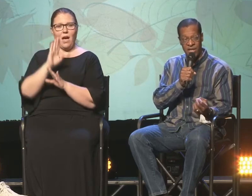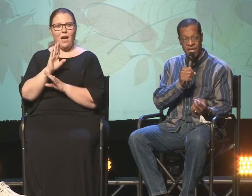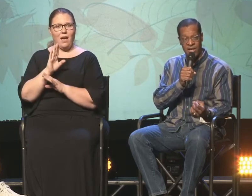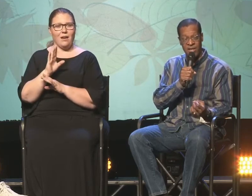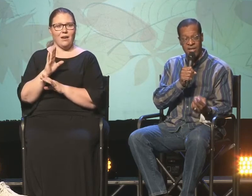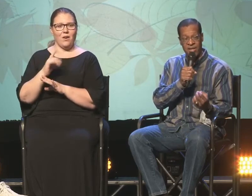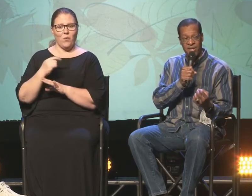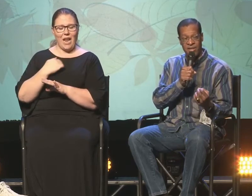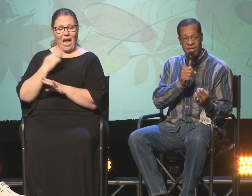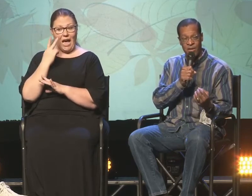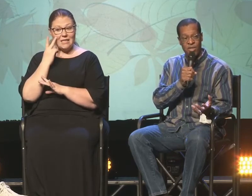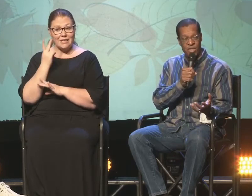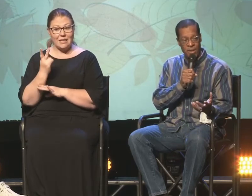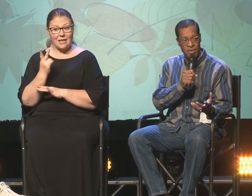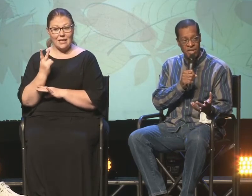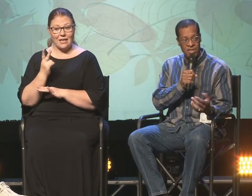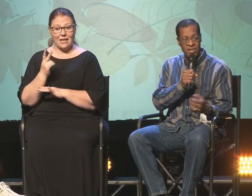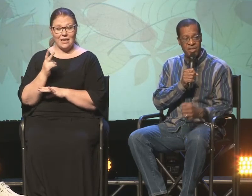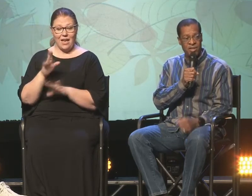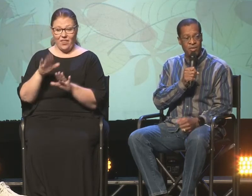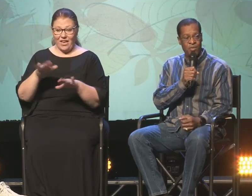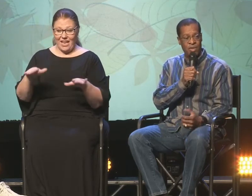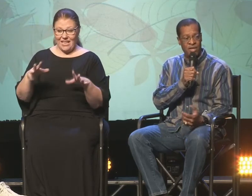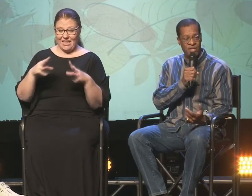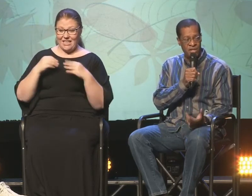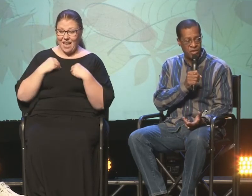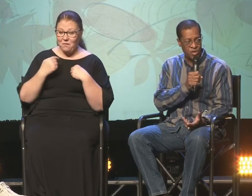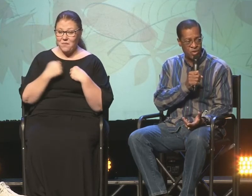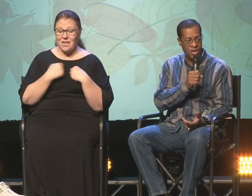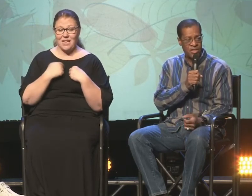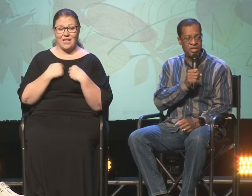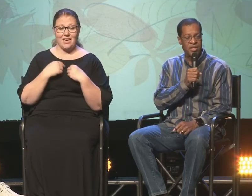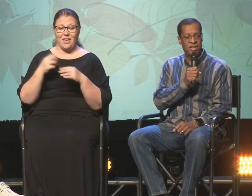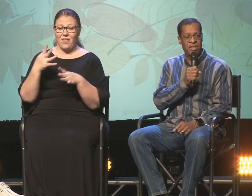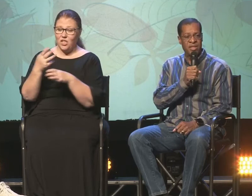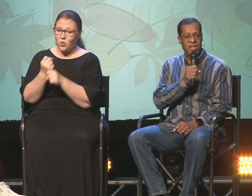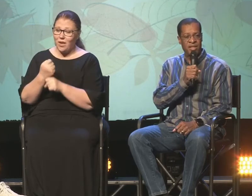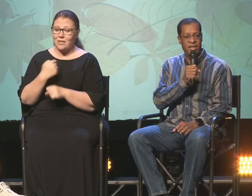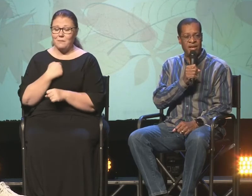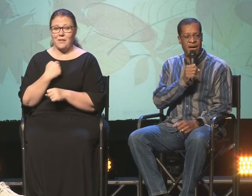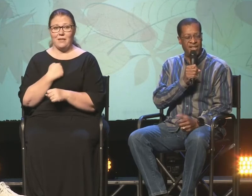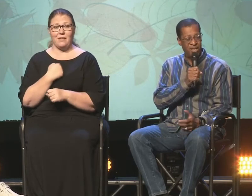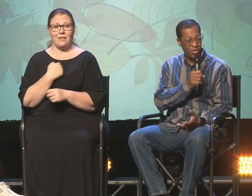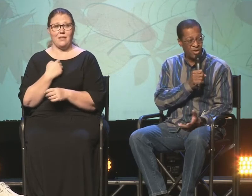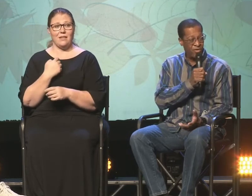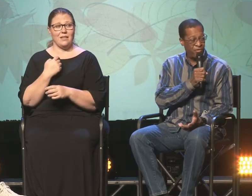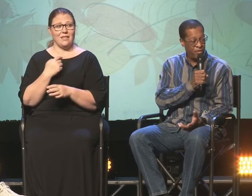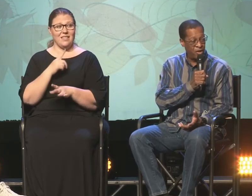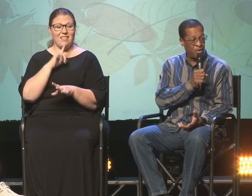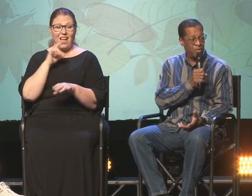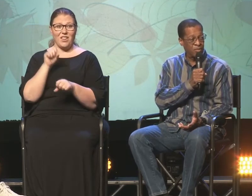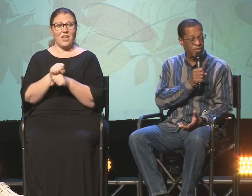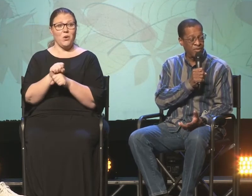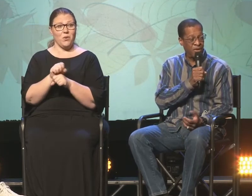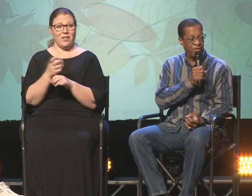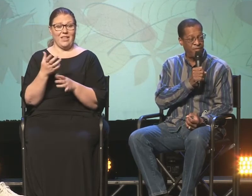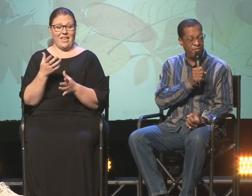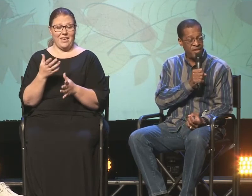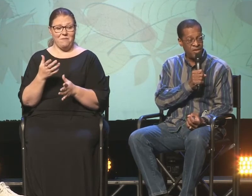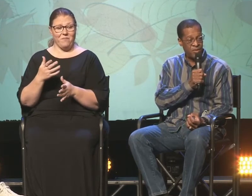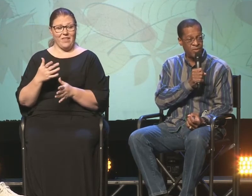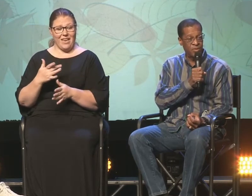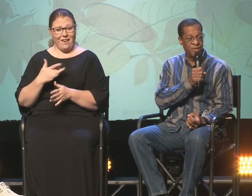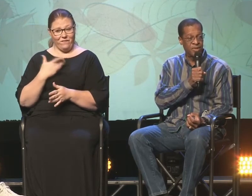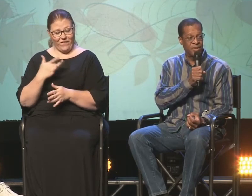see their acceptance, when I see their trust, I literally feel, I